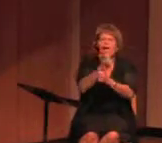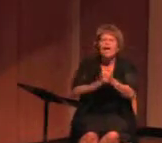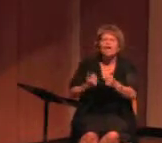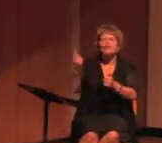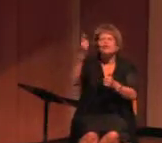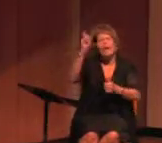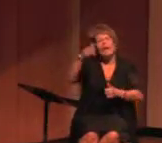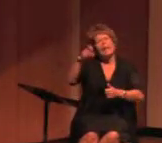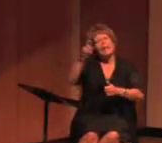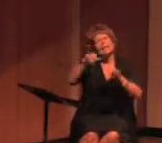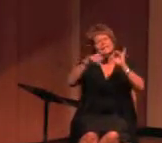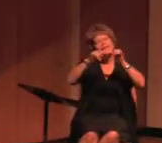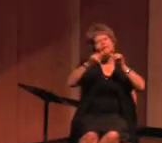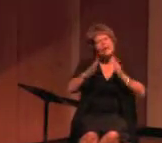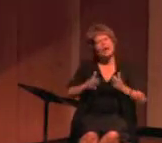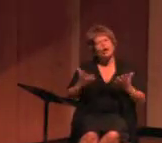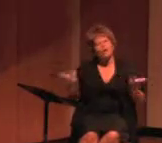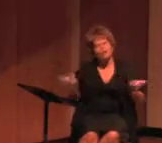needs them.